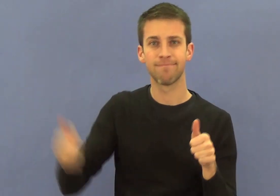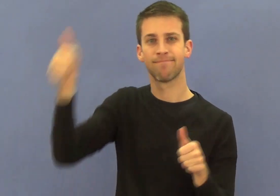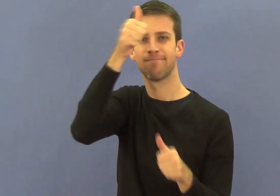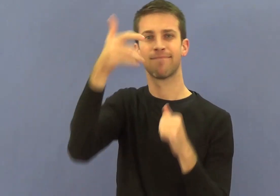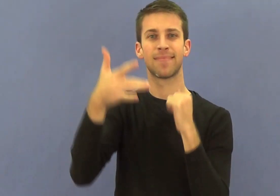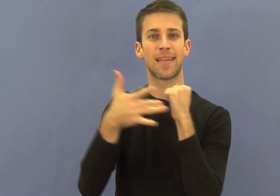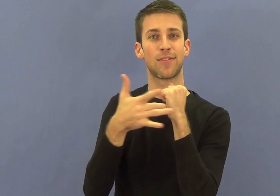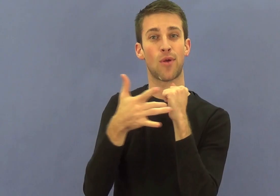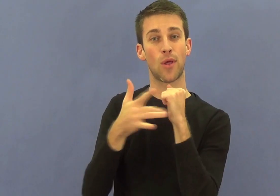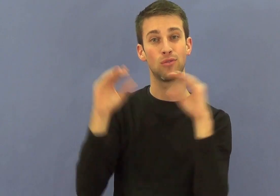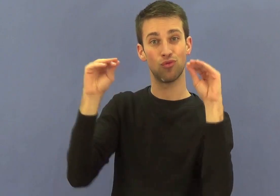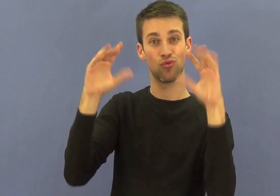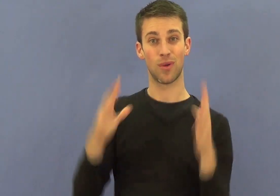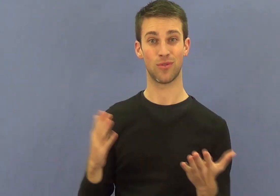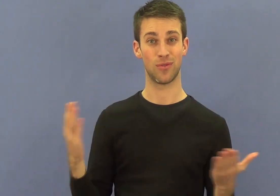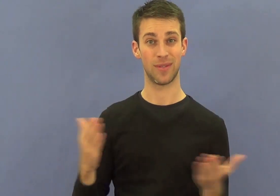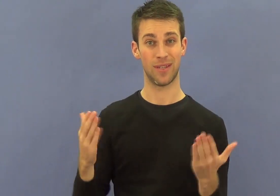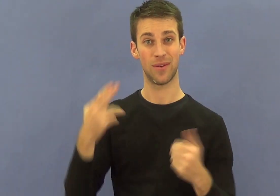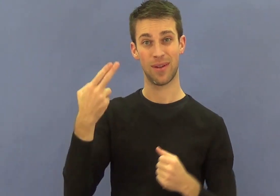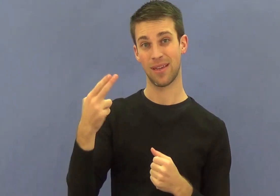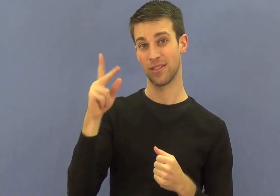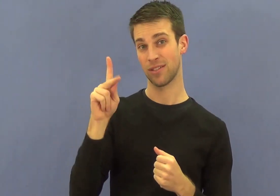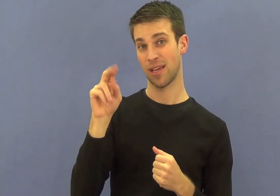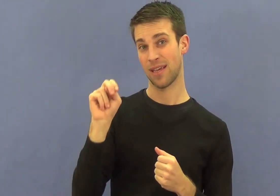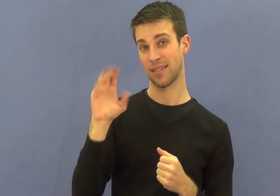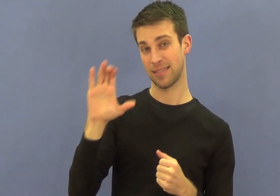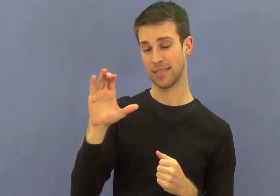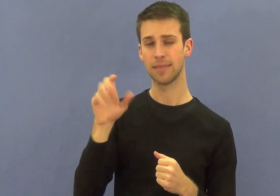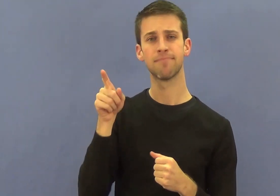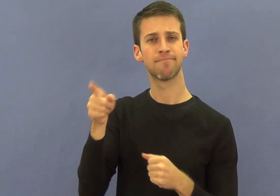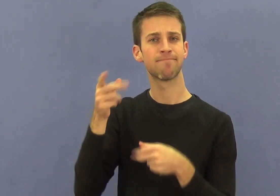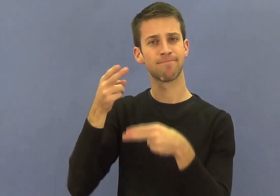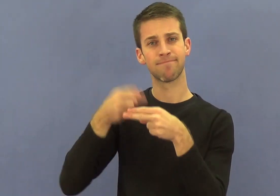a technology trainer at the Helen Keller National Center.